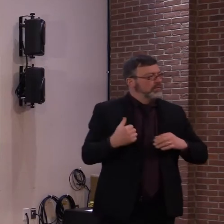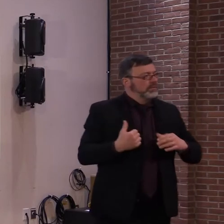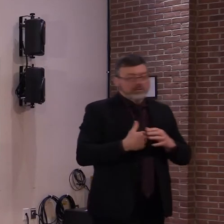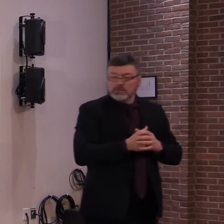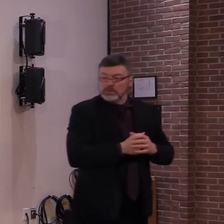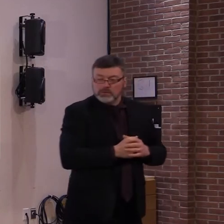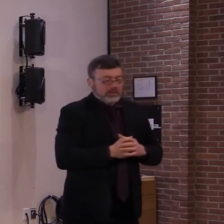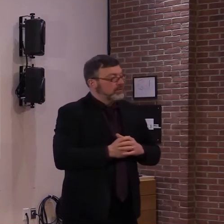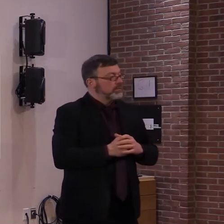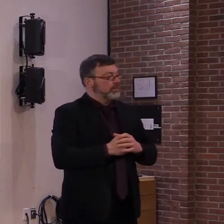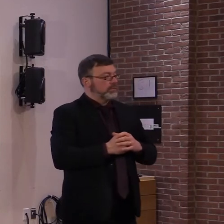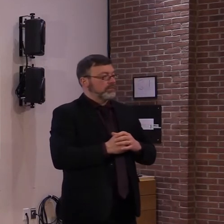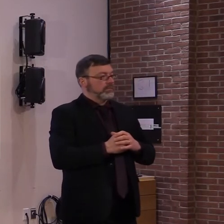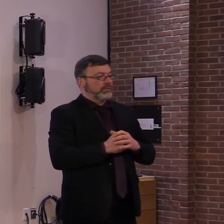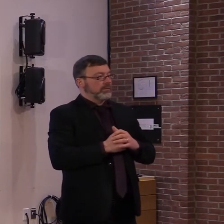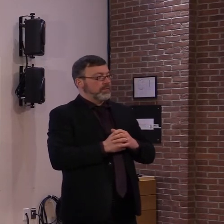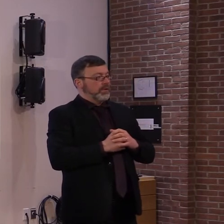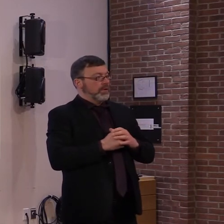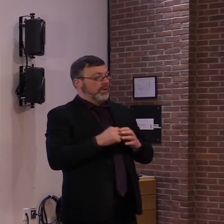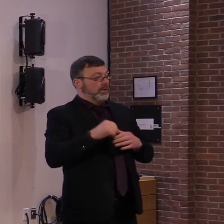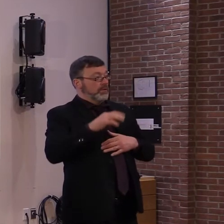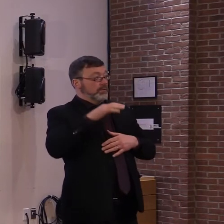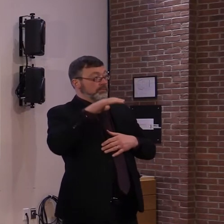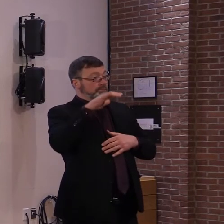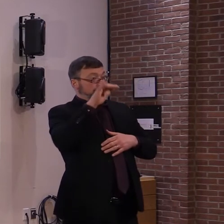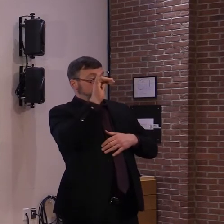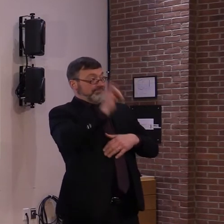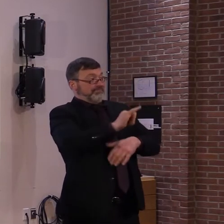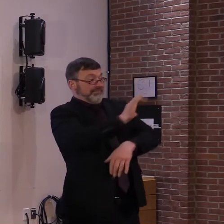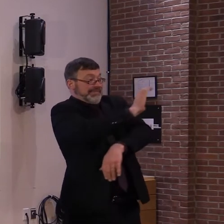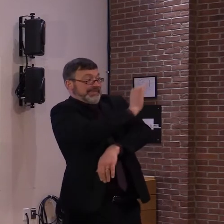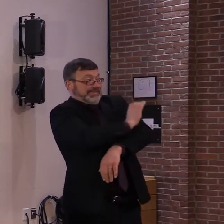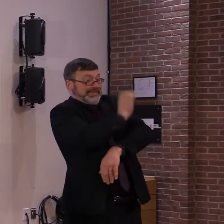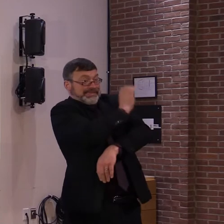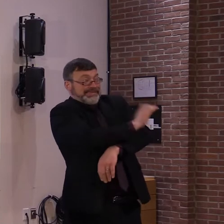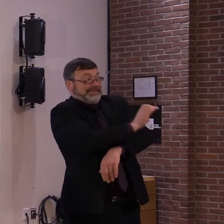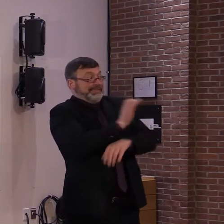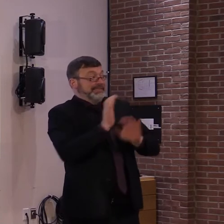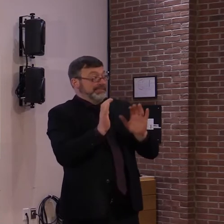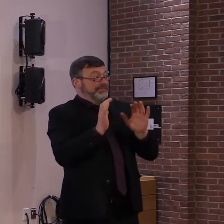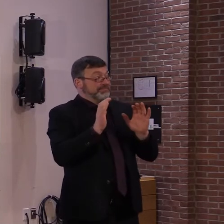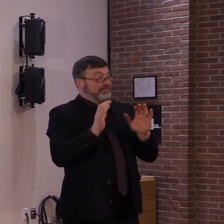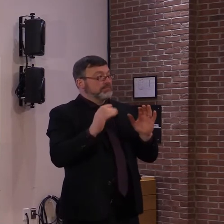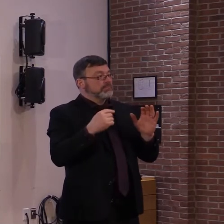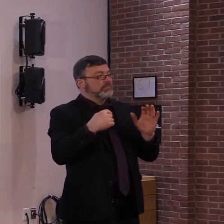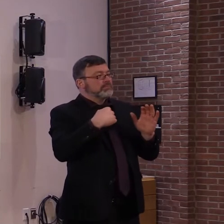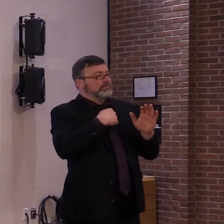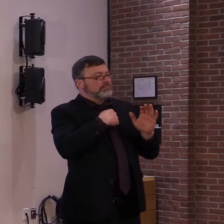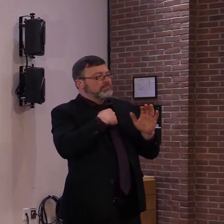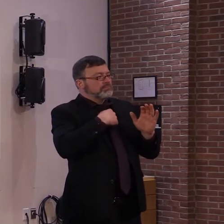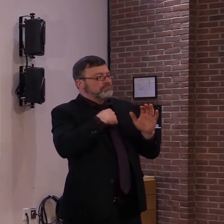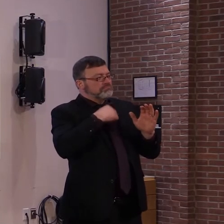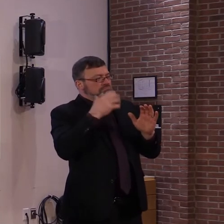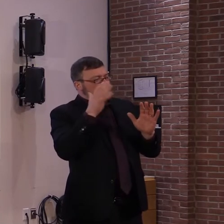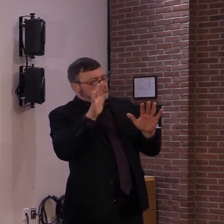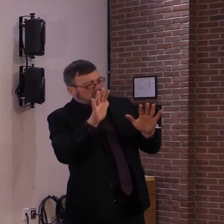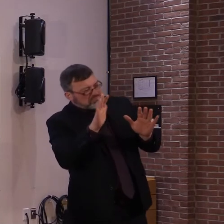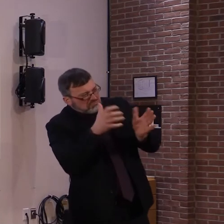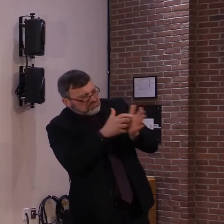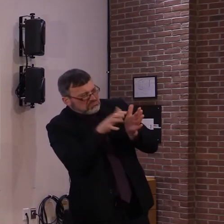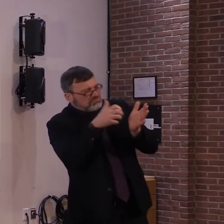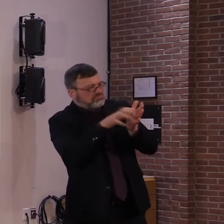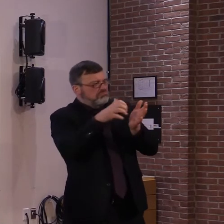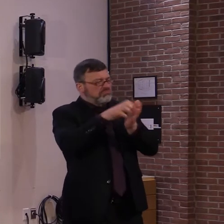you'll probably see them along the district, the health district line. So about 14 of them, uh, distributed around the